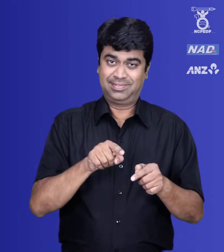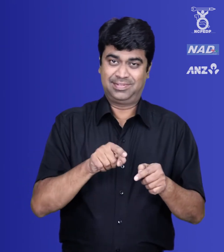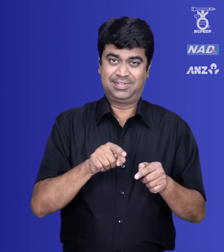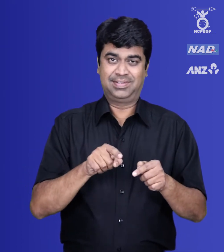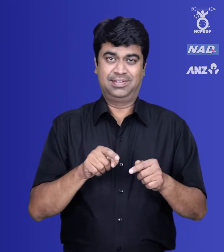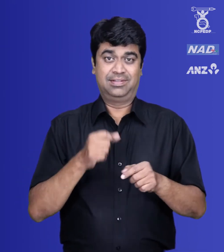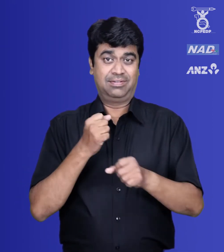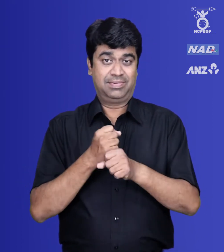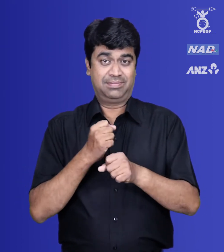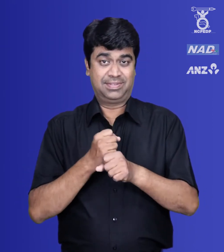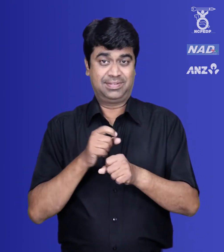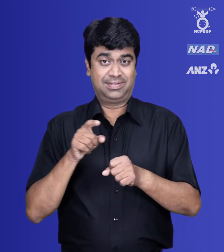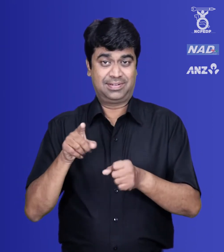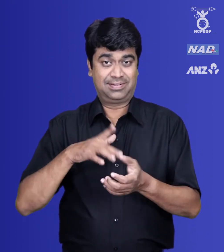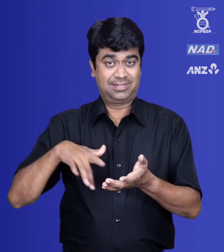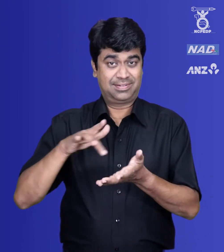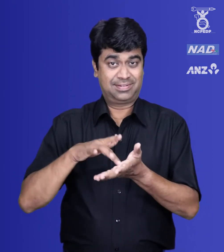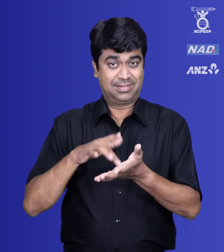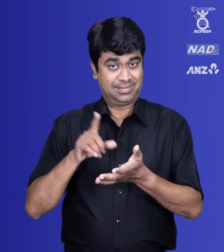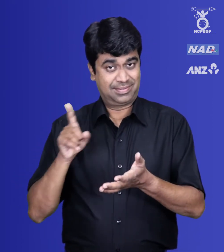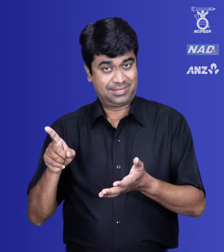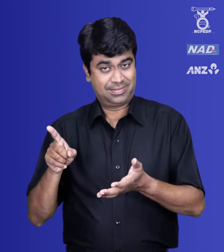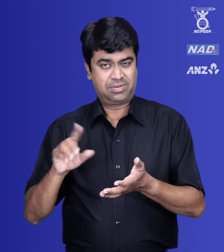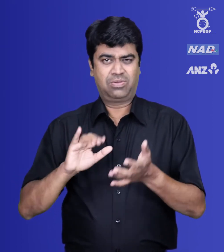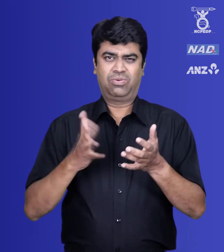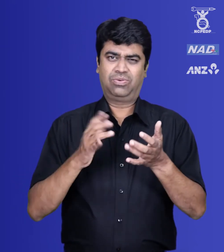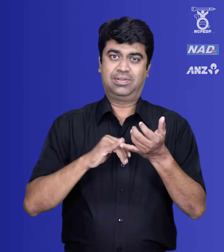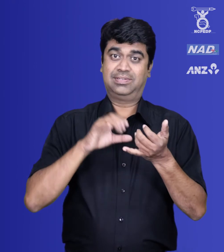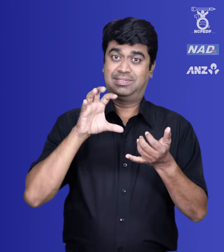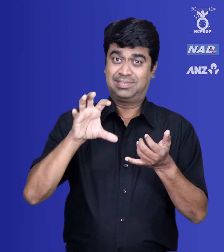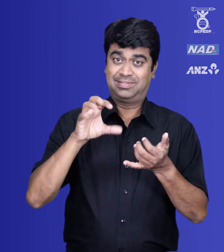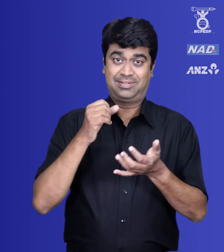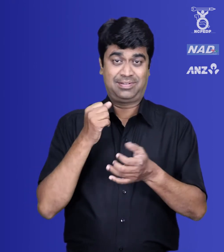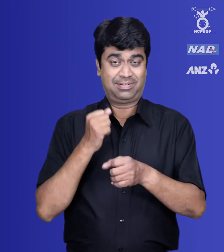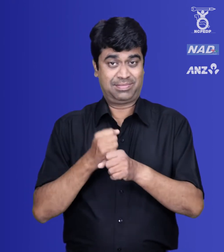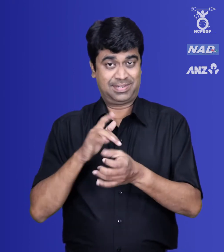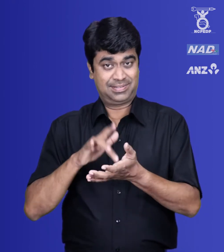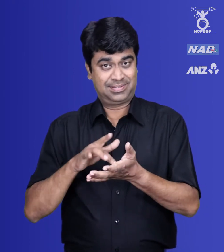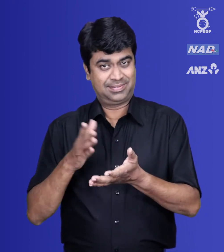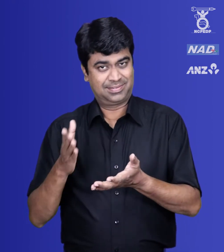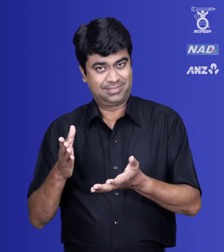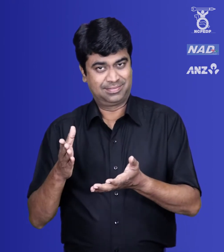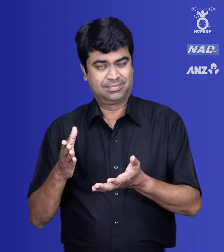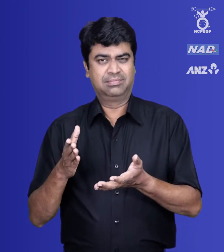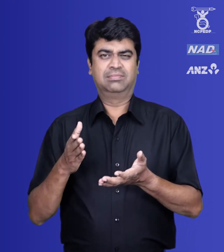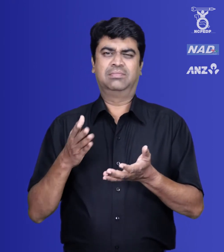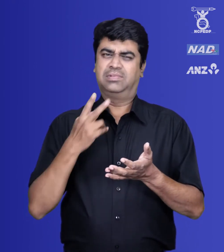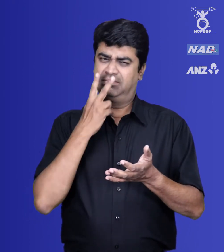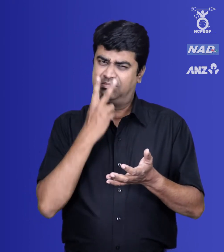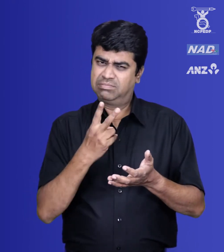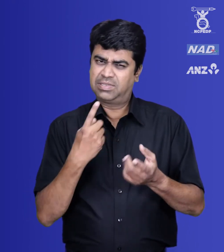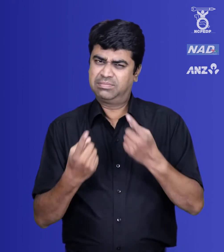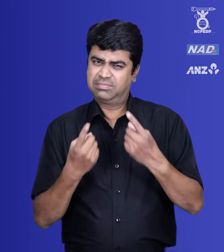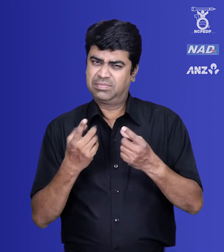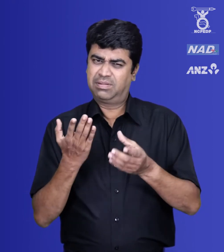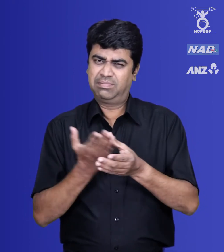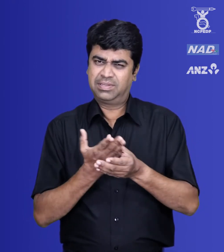at all reasonable hours by such persons as may be authorized in their behalf by the appropriate